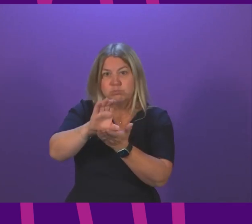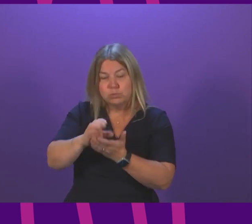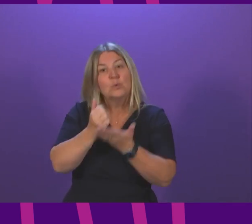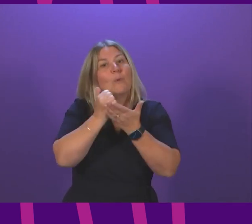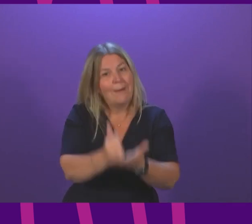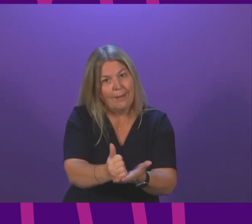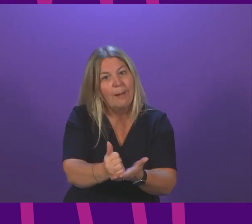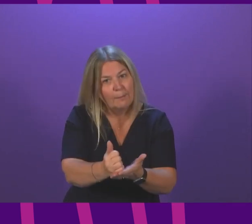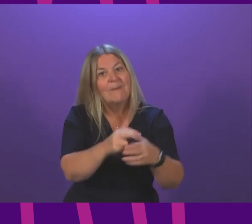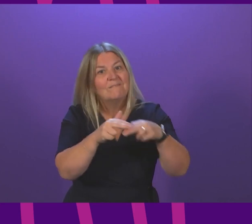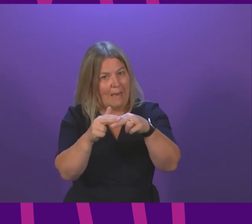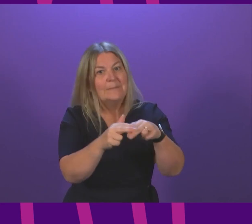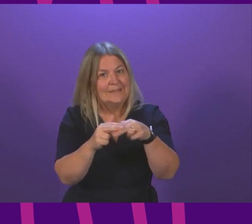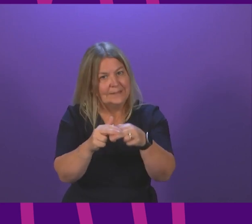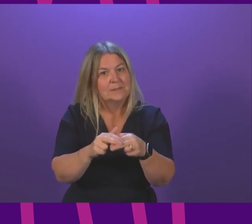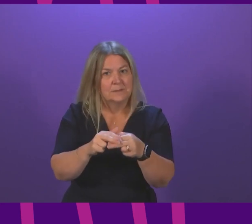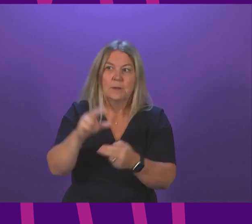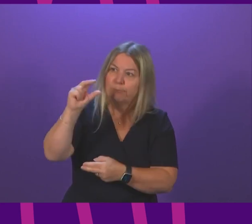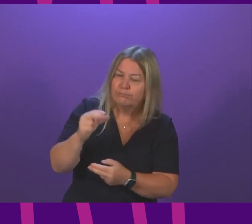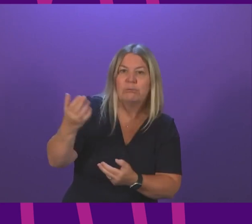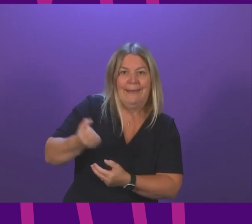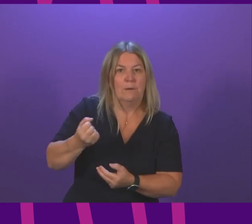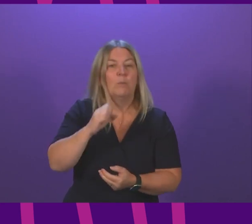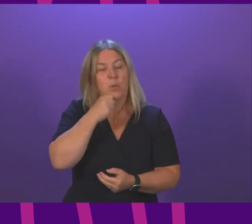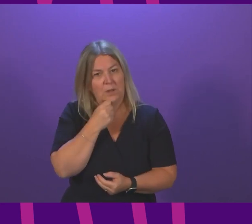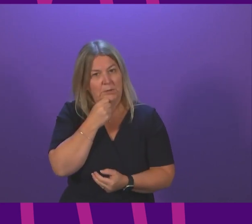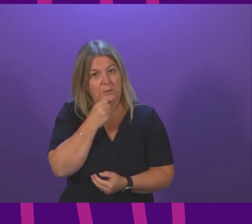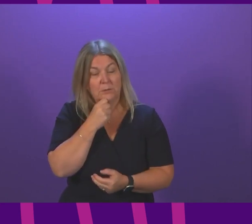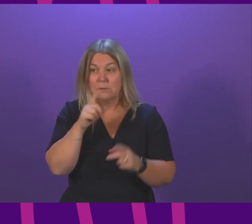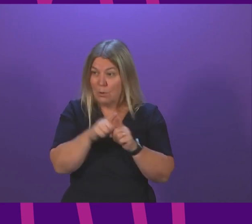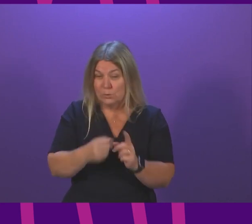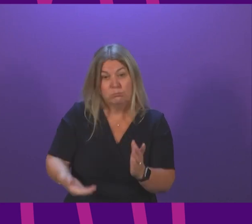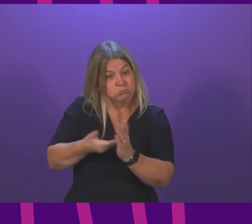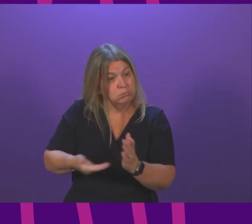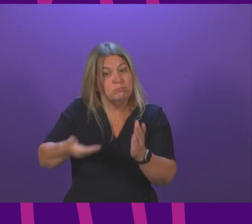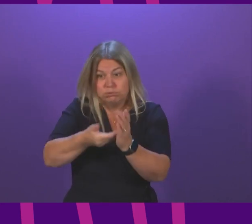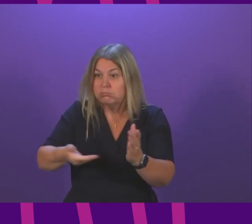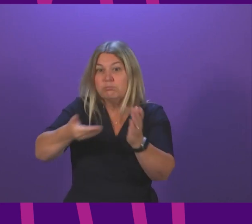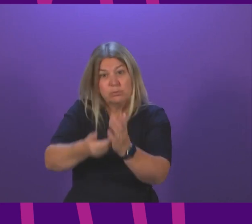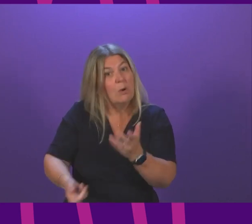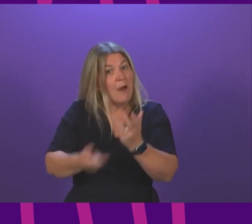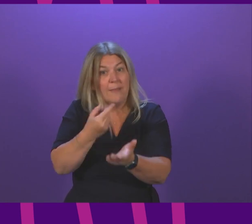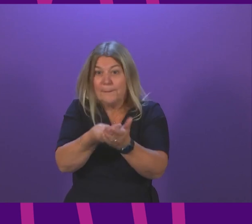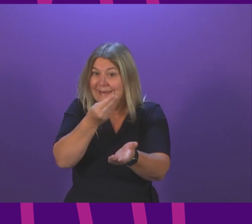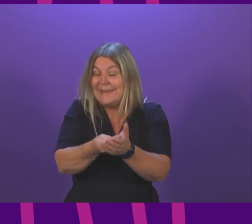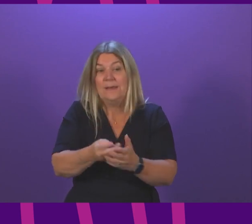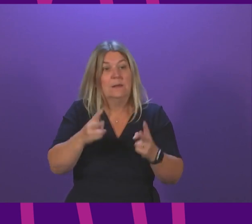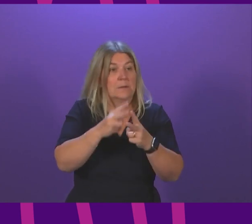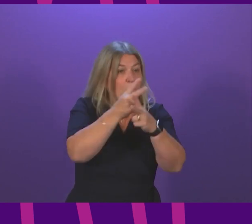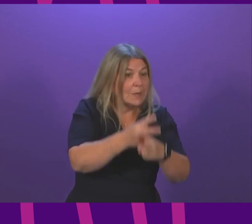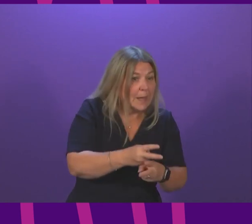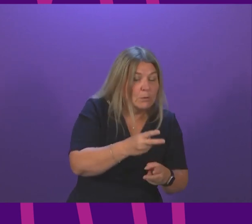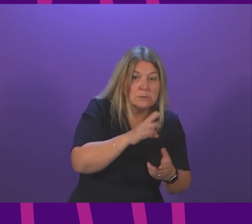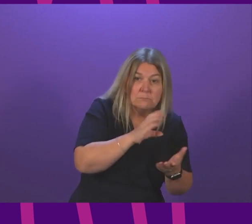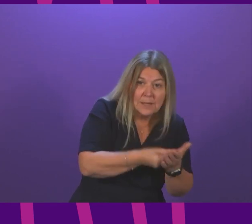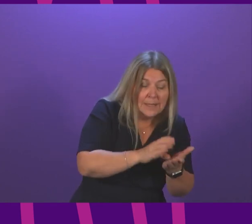addition to the other sources of support that I've just outlined the £130 support payment all of the other steps were taken the doubling of the carers allowance